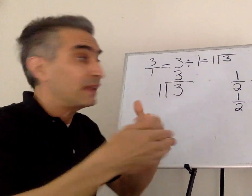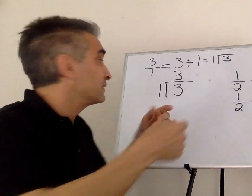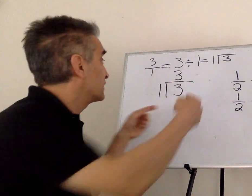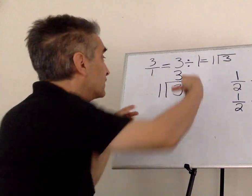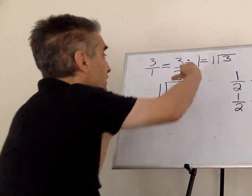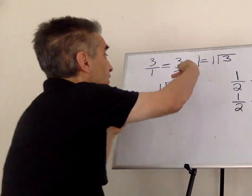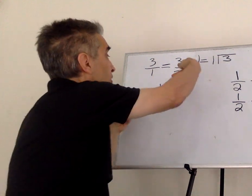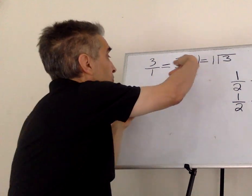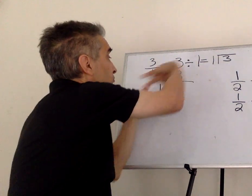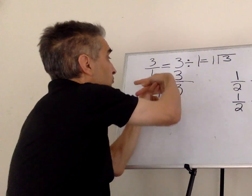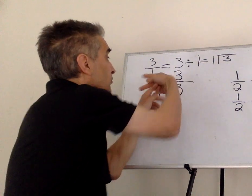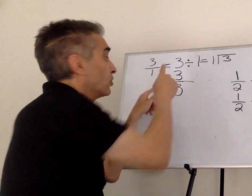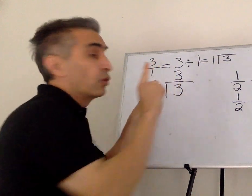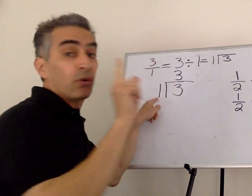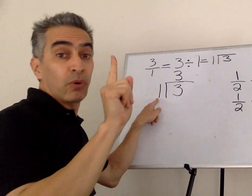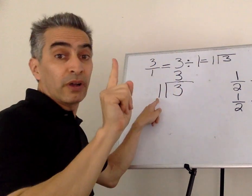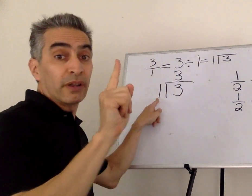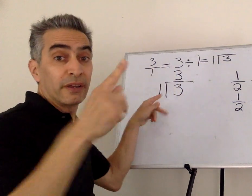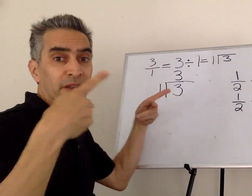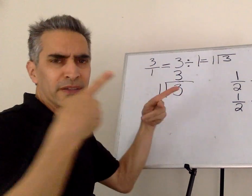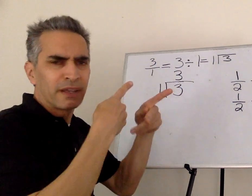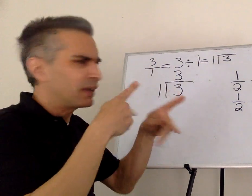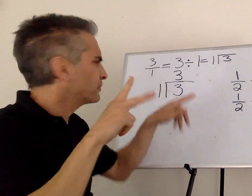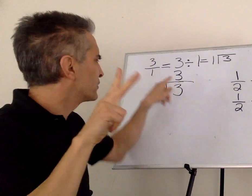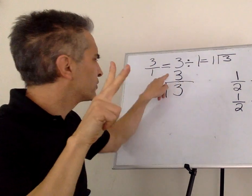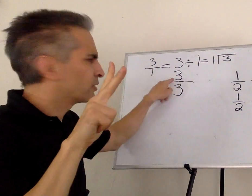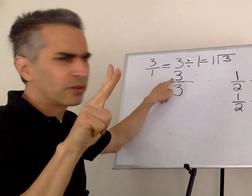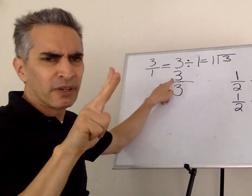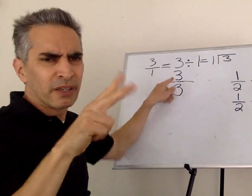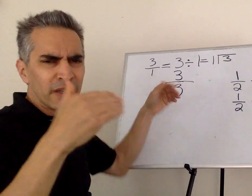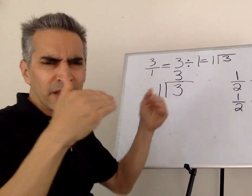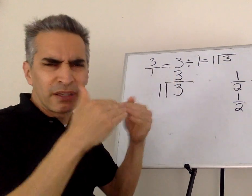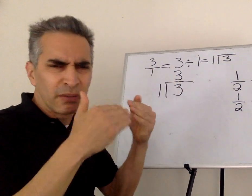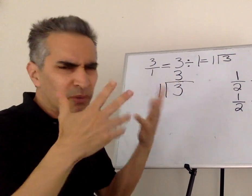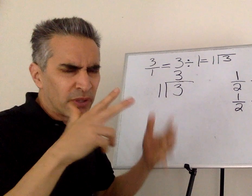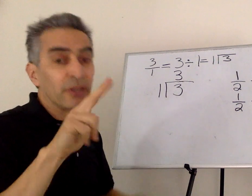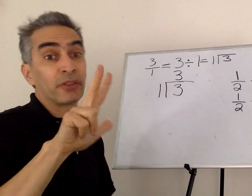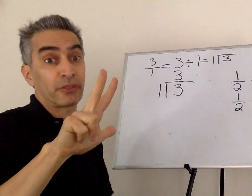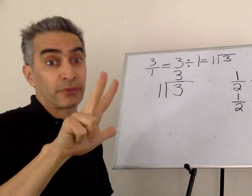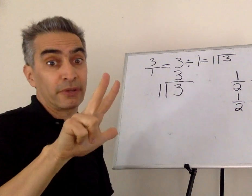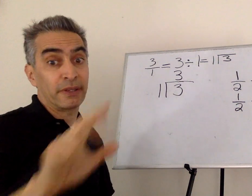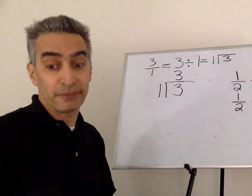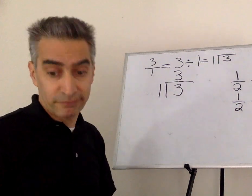Next, we multiply one times three and that equals three.